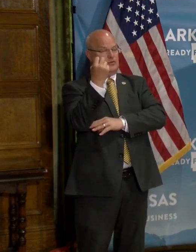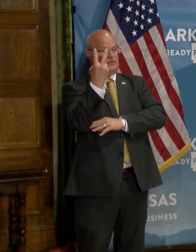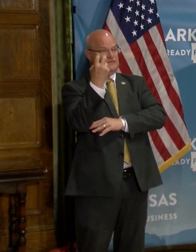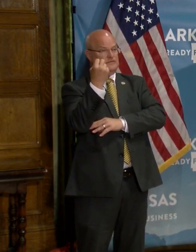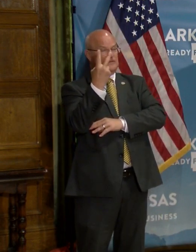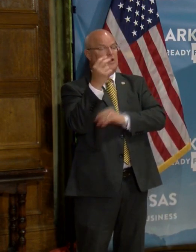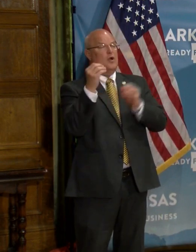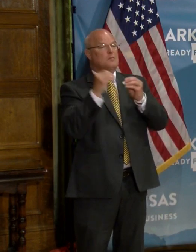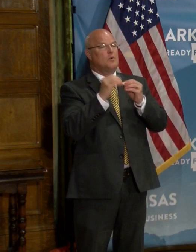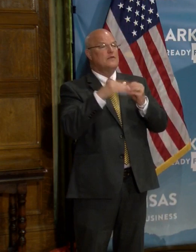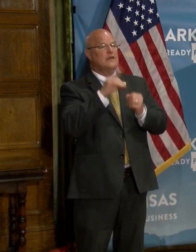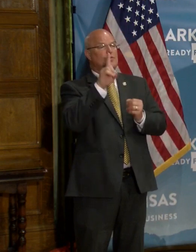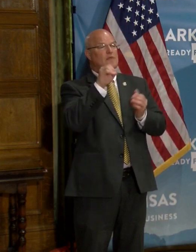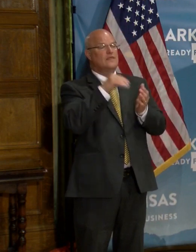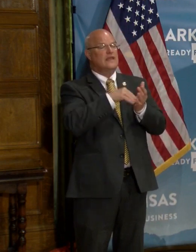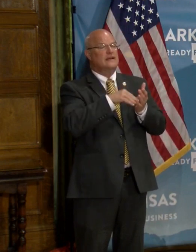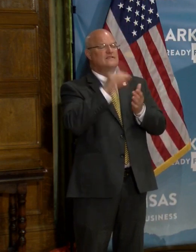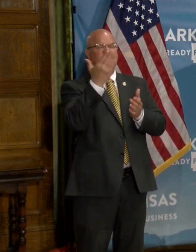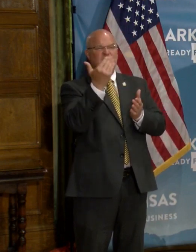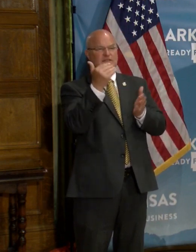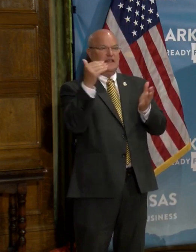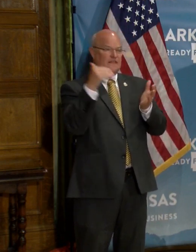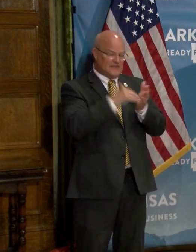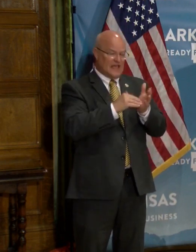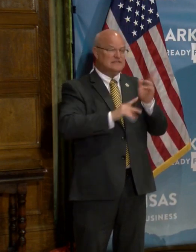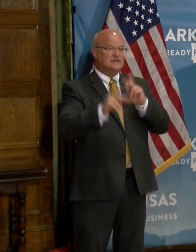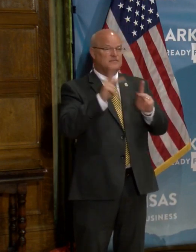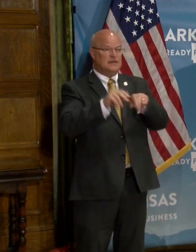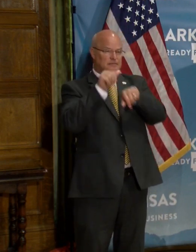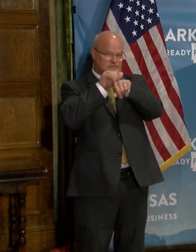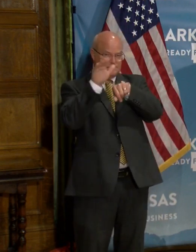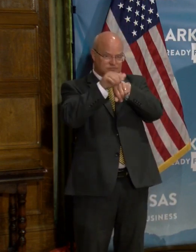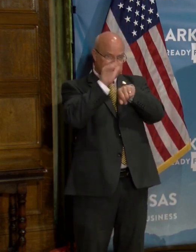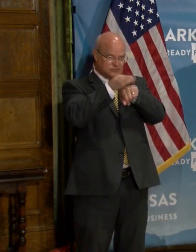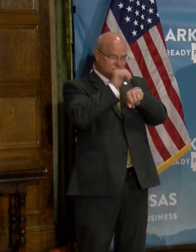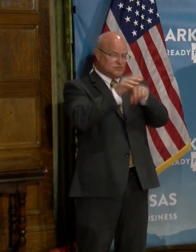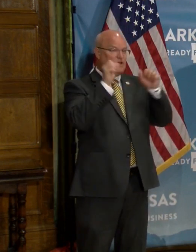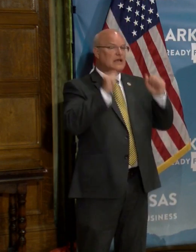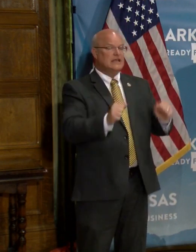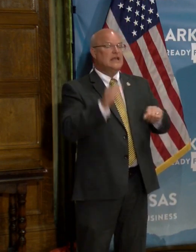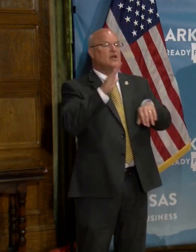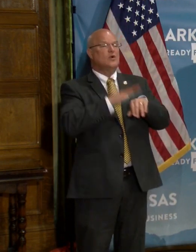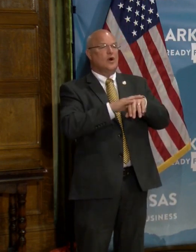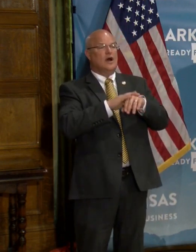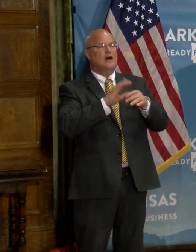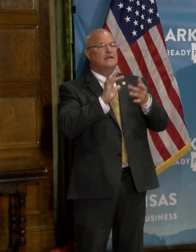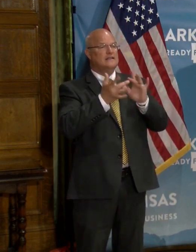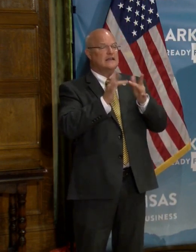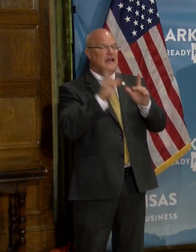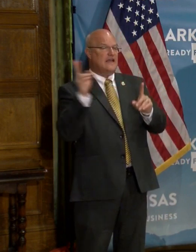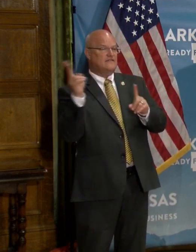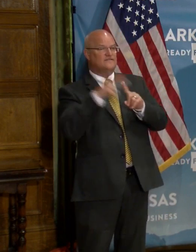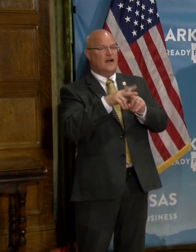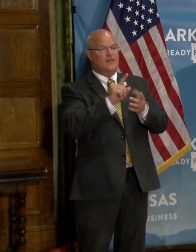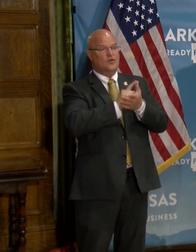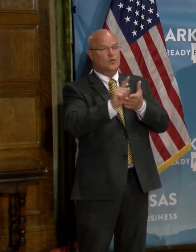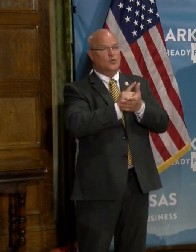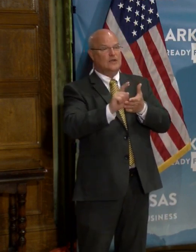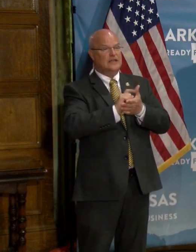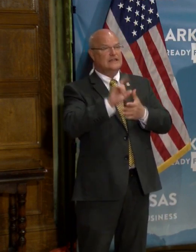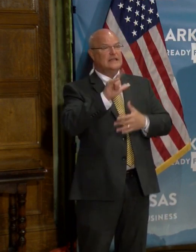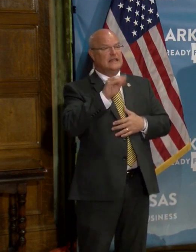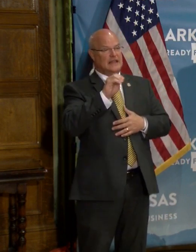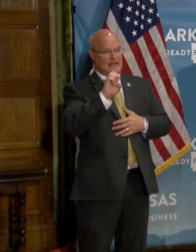today, over 15,000 claimants have been emailed that they can go on the site and file their weekly claims.